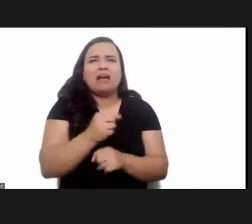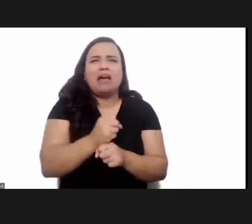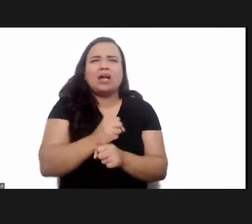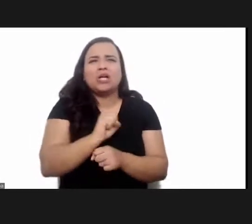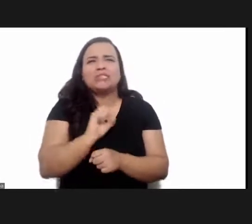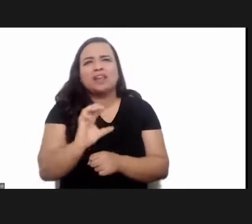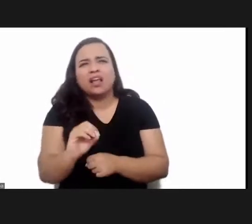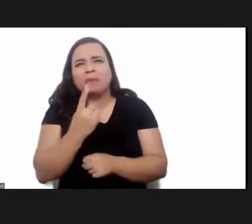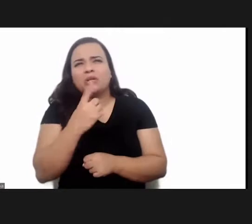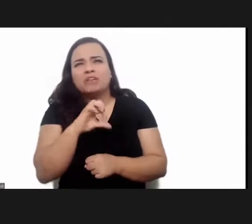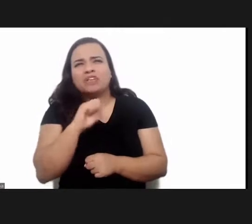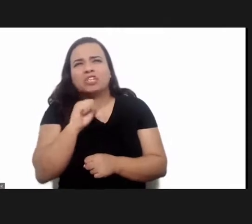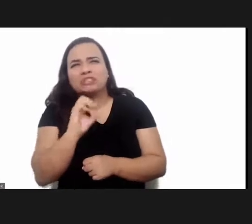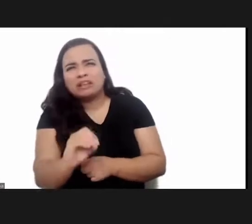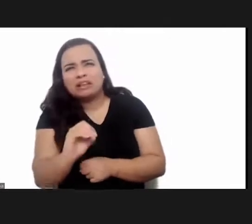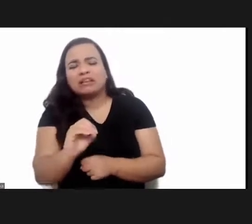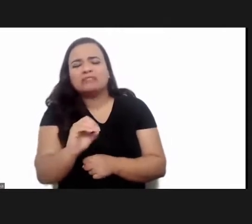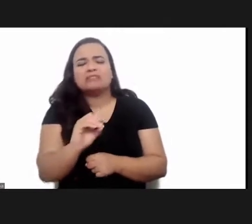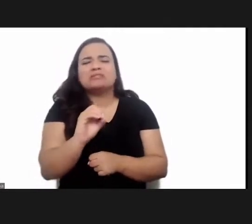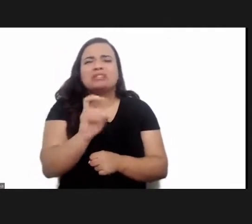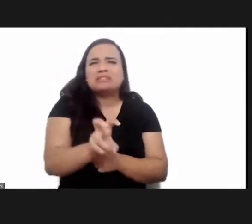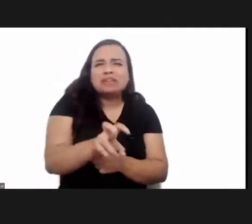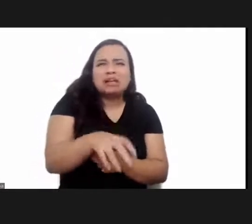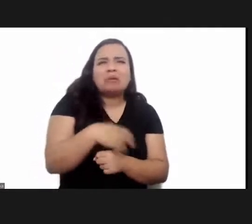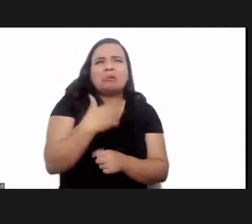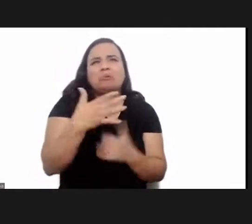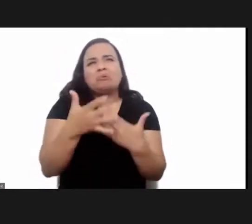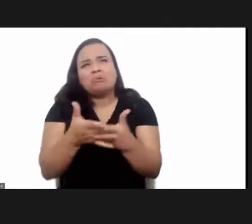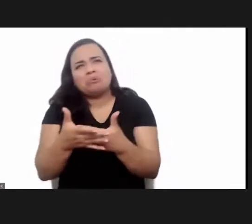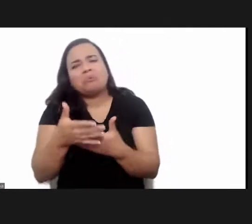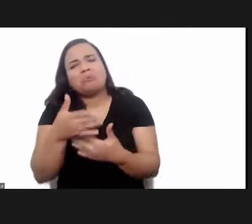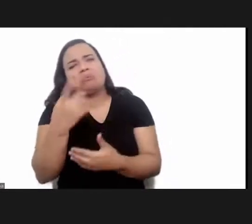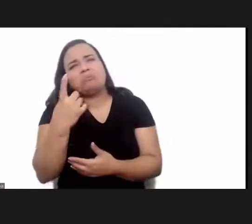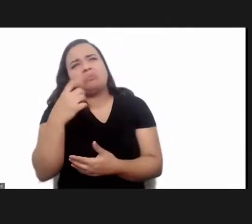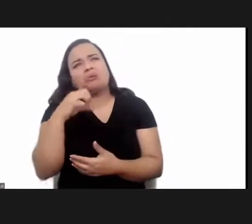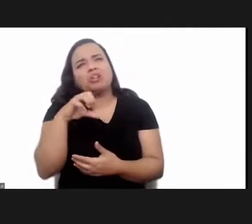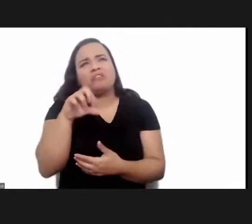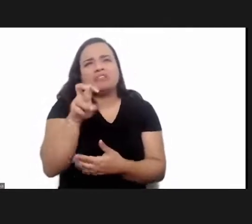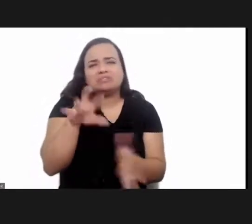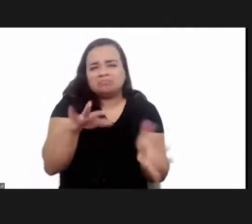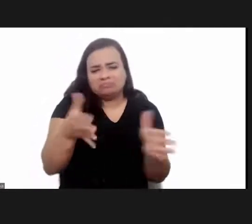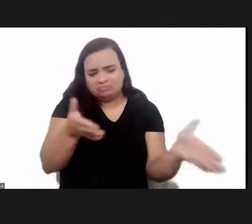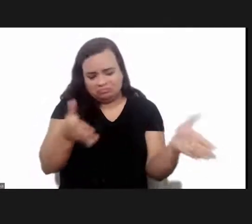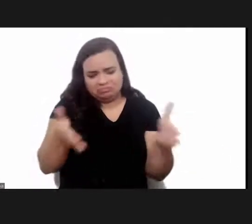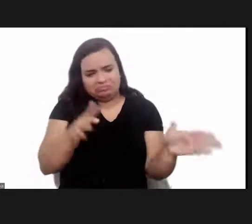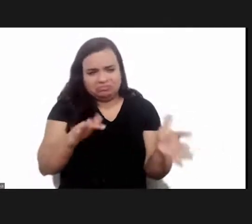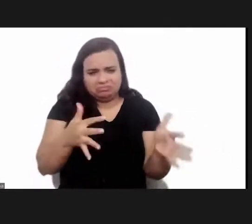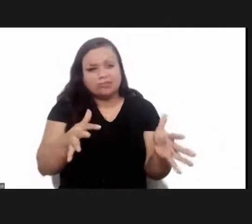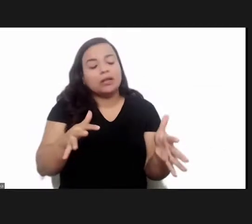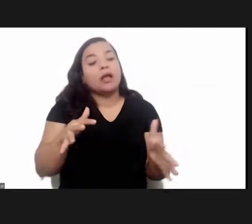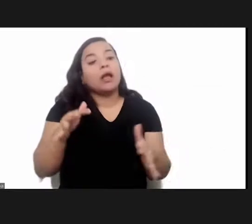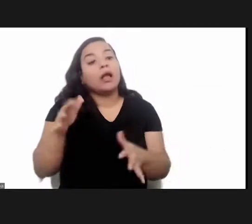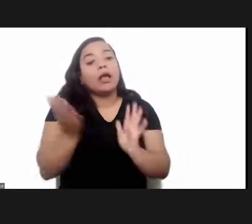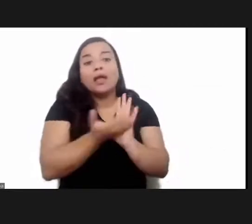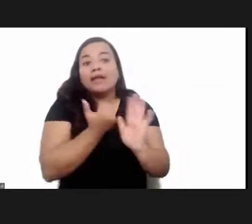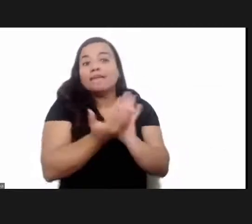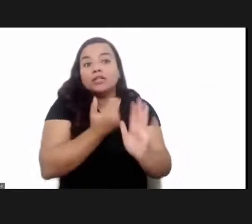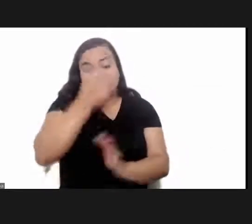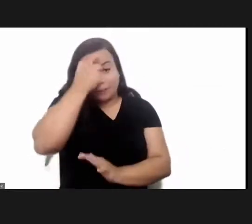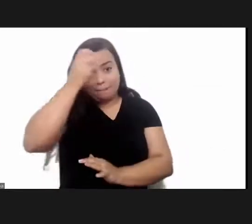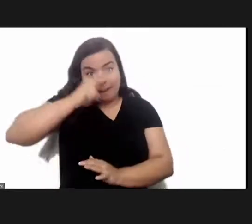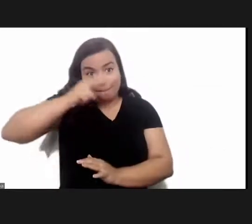-1880s until approximately the mid-1990s memories published published published at that time